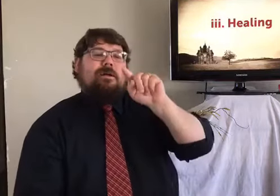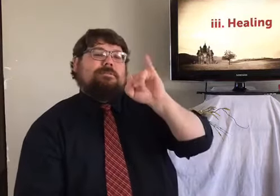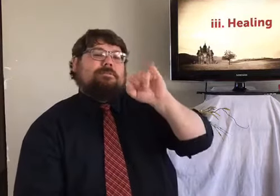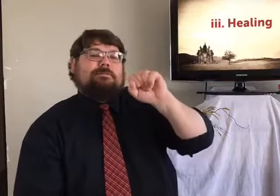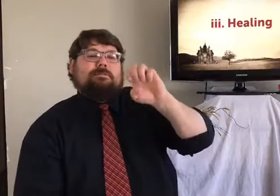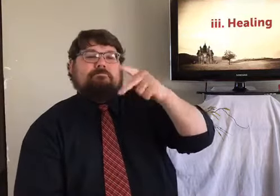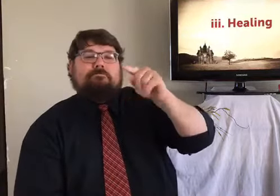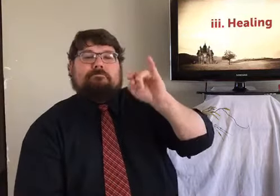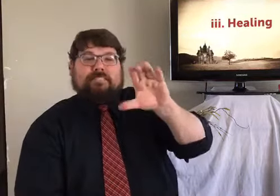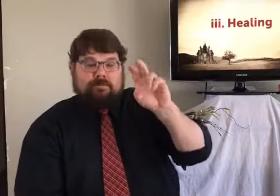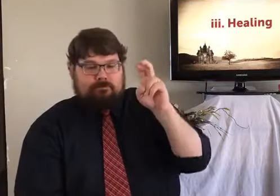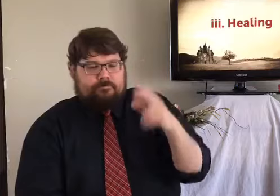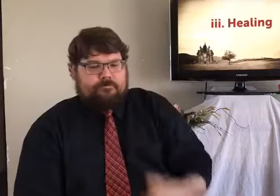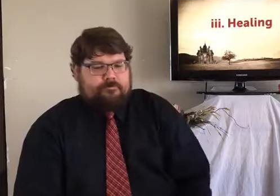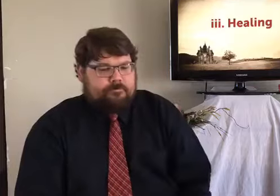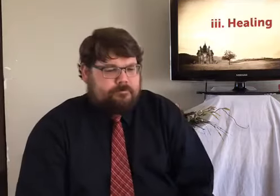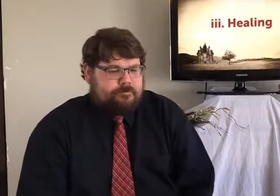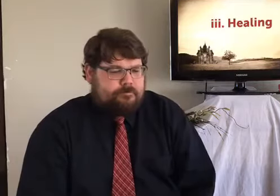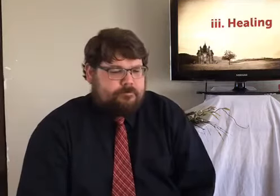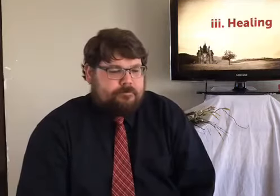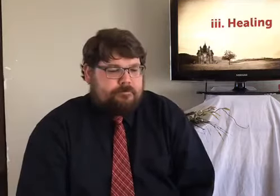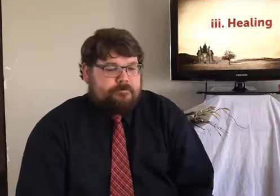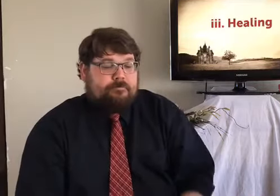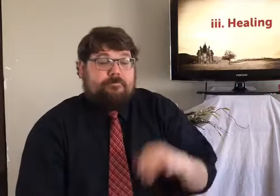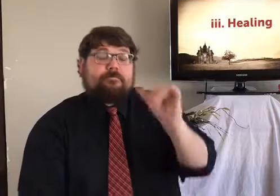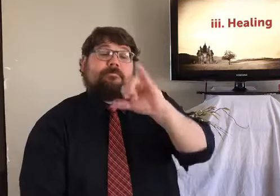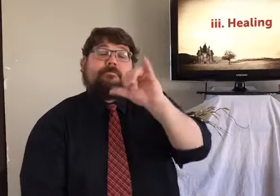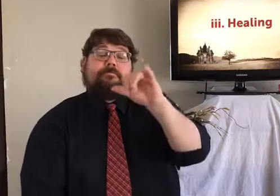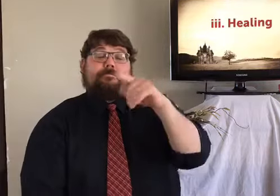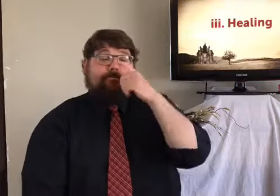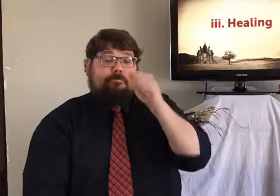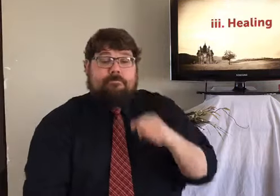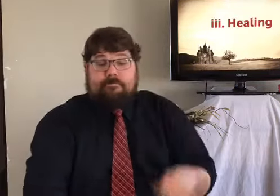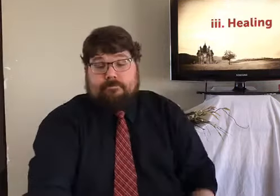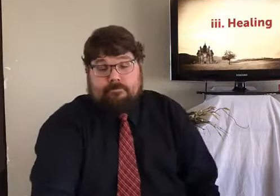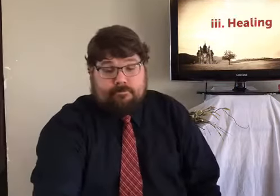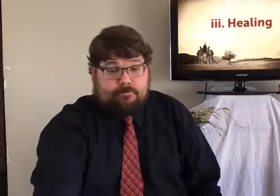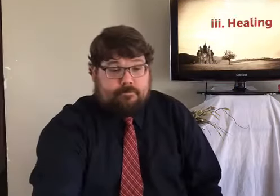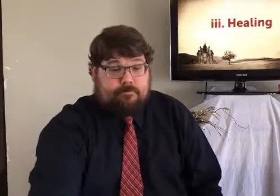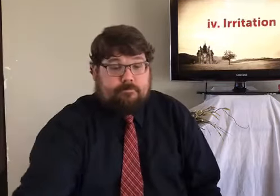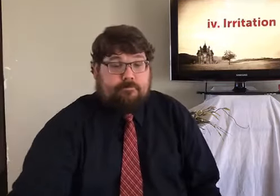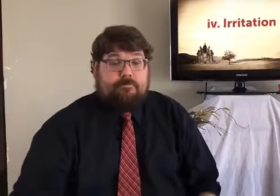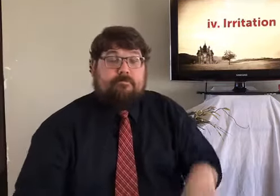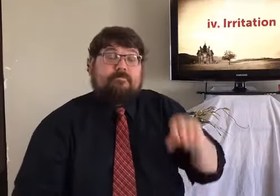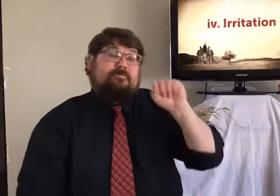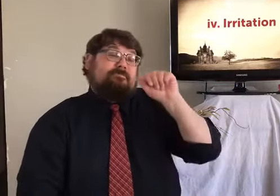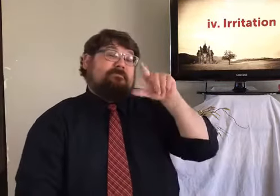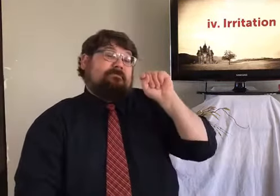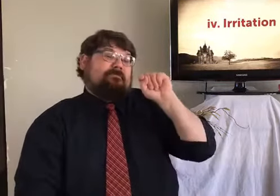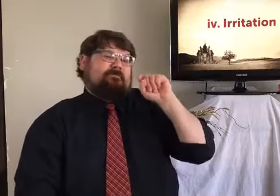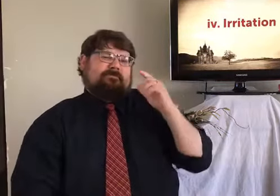your gums to heal. So it acts as an antiseptic. So interesting.